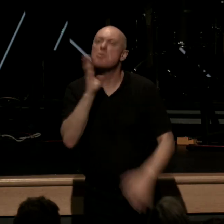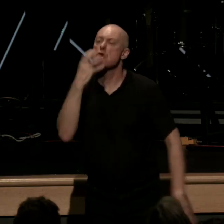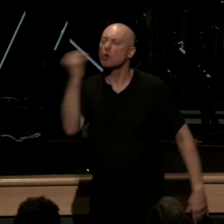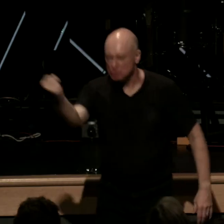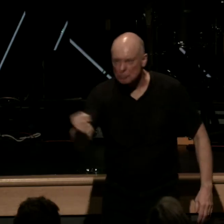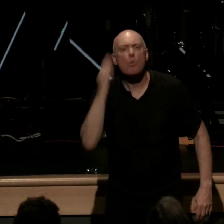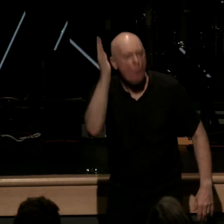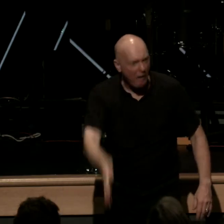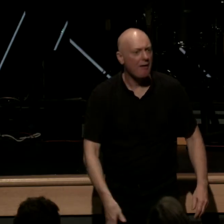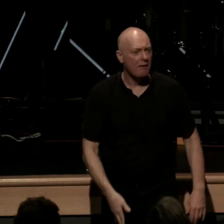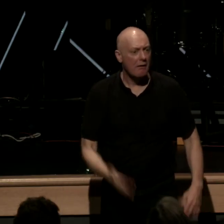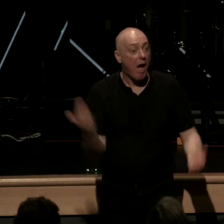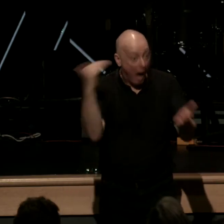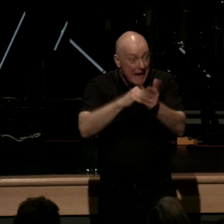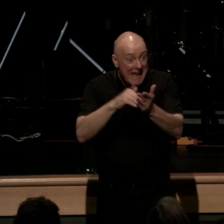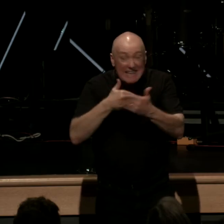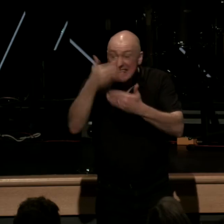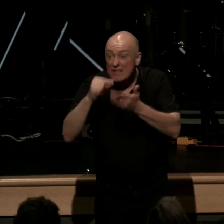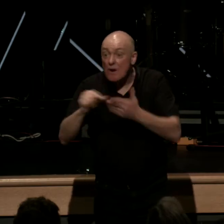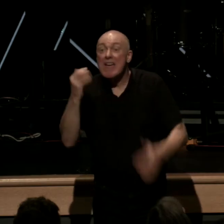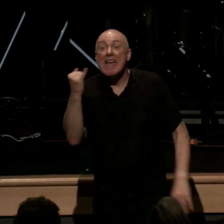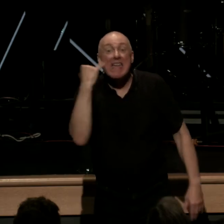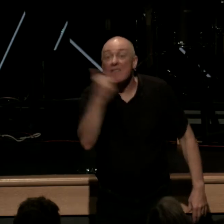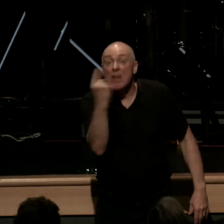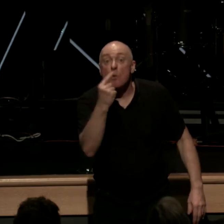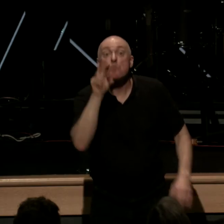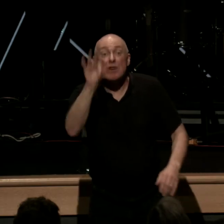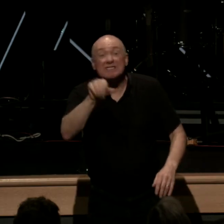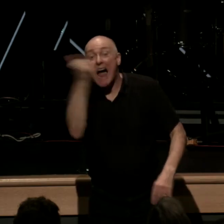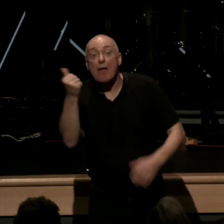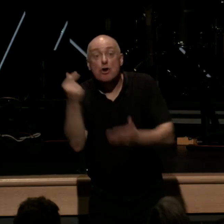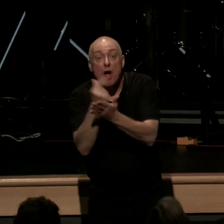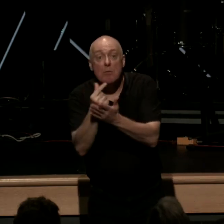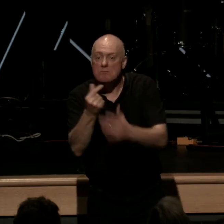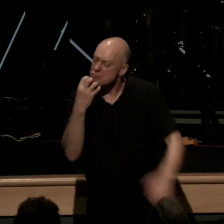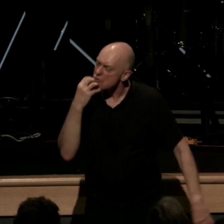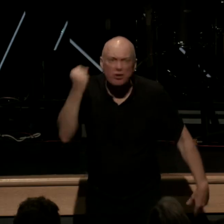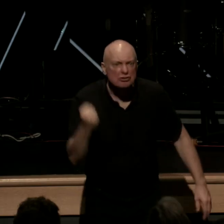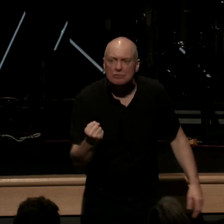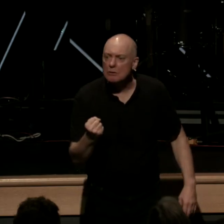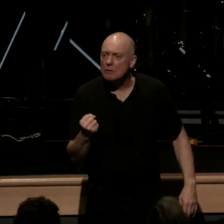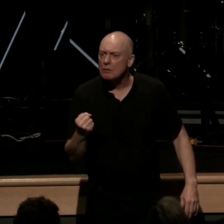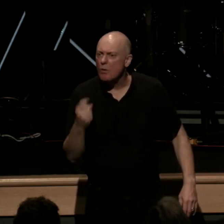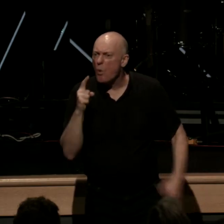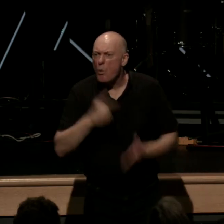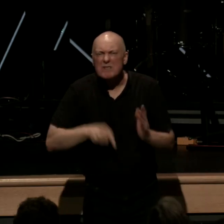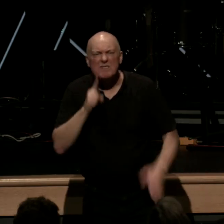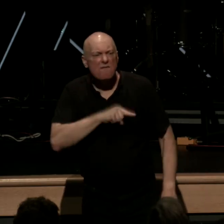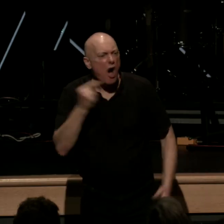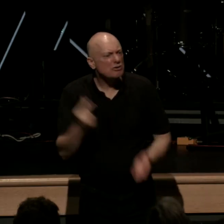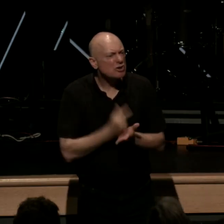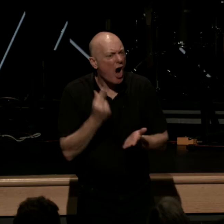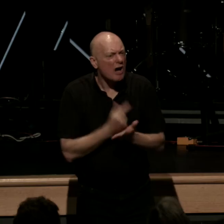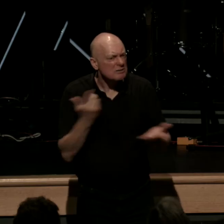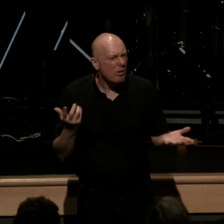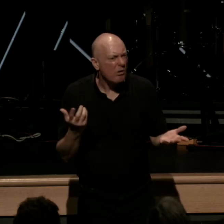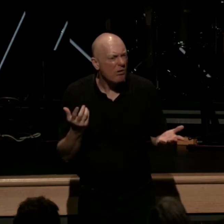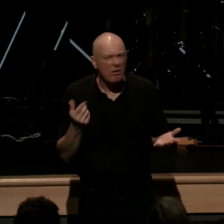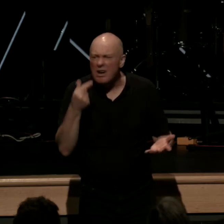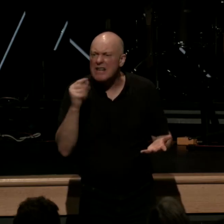he says it again in very next verse if anyone preaches another gospel let him be accursed what was the false gospel he was primarily referring to in Galatians a gospel